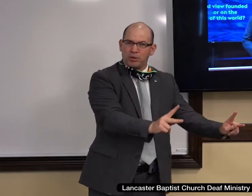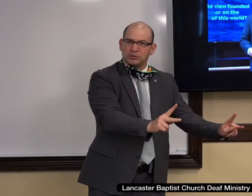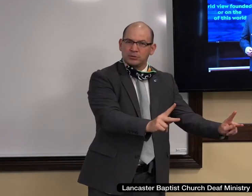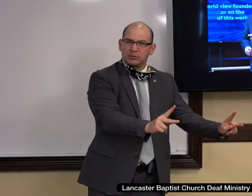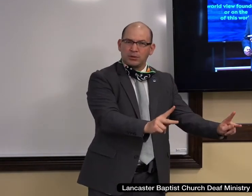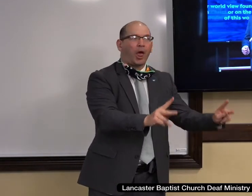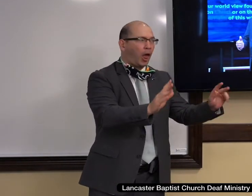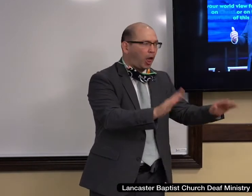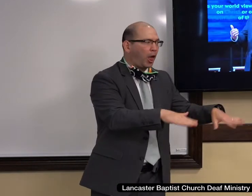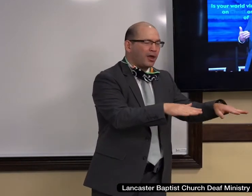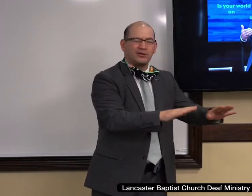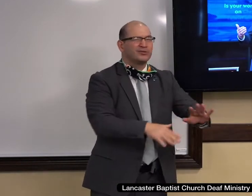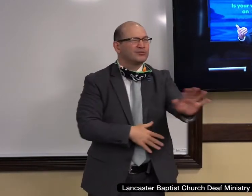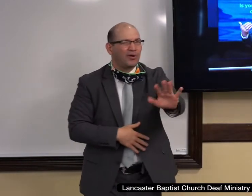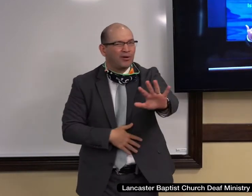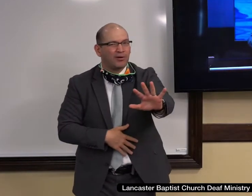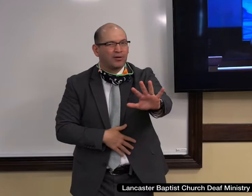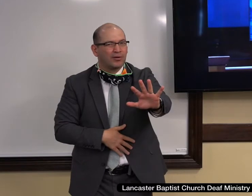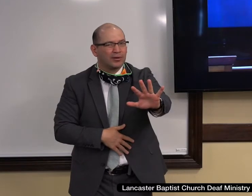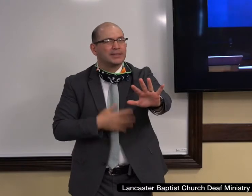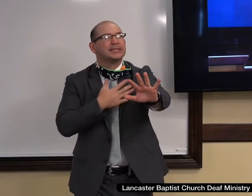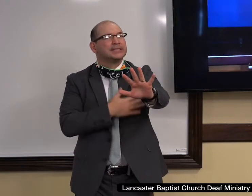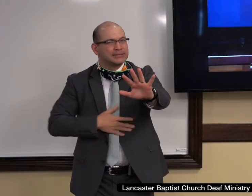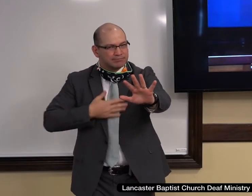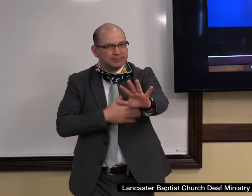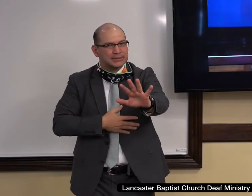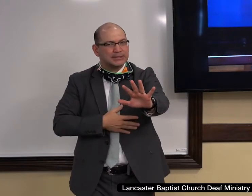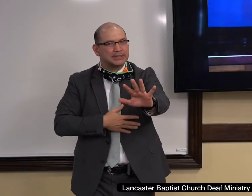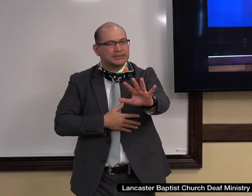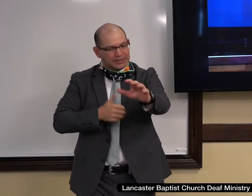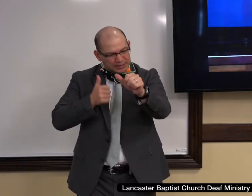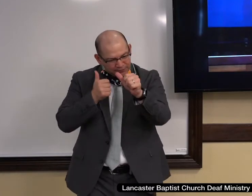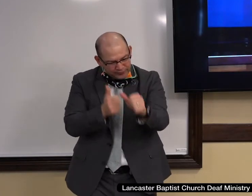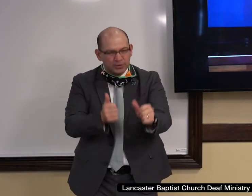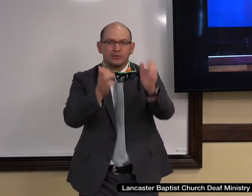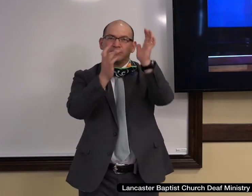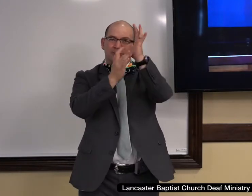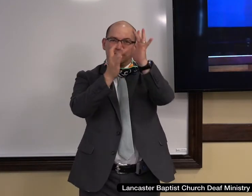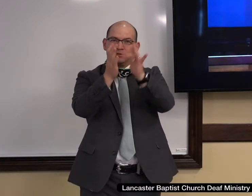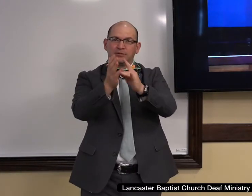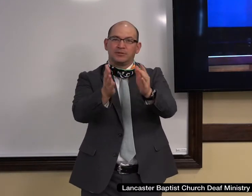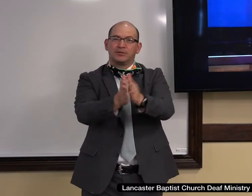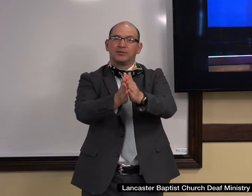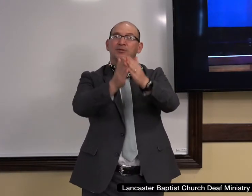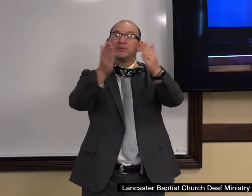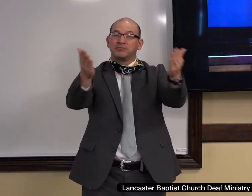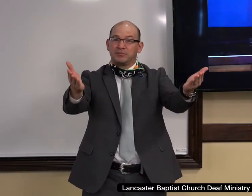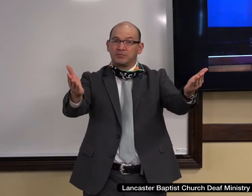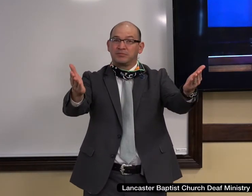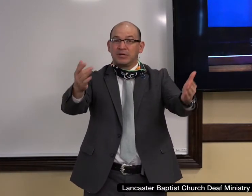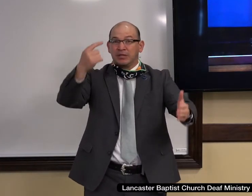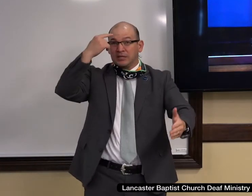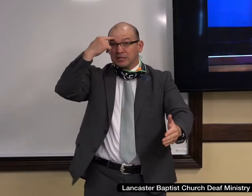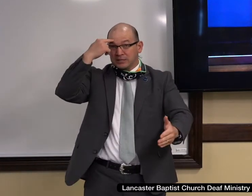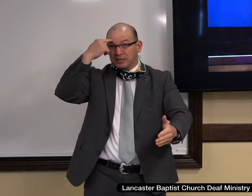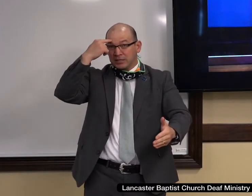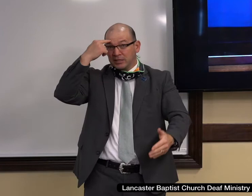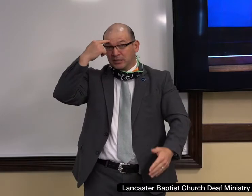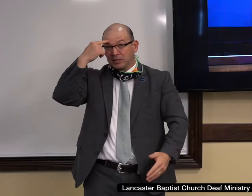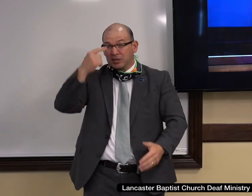scriptures guide you because all of us, myself included, I'm going to tell you, probably need to have our view adjusted more to the light